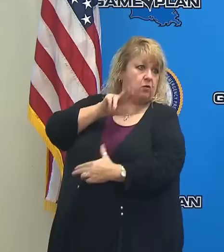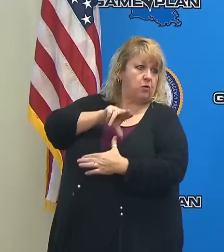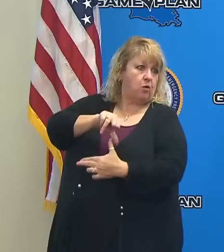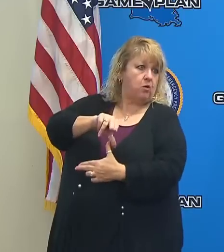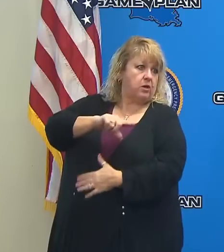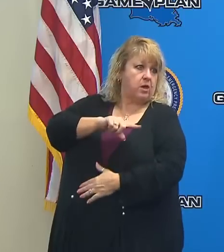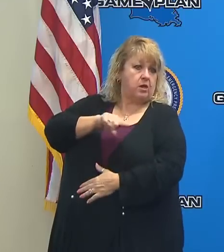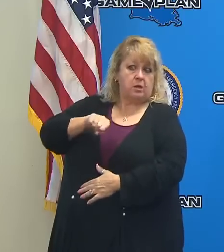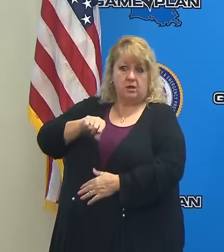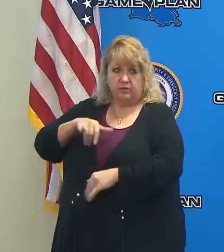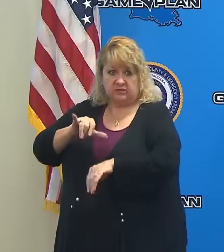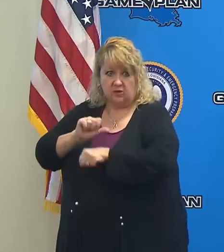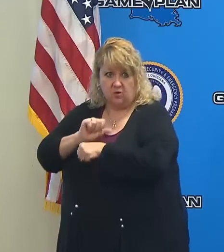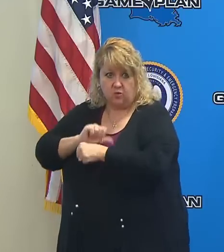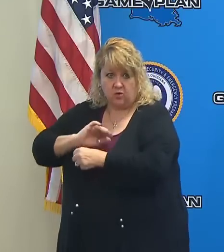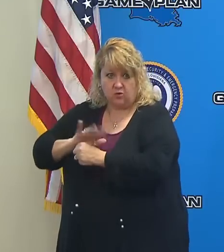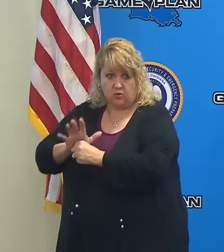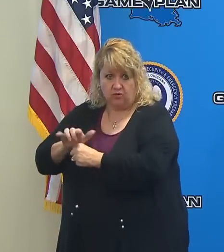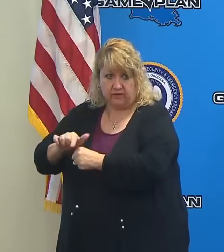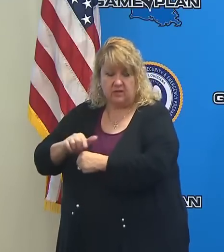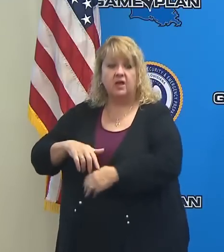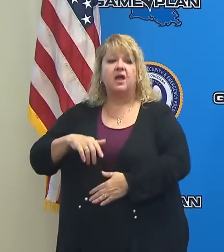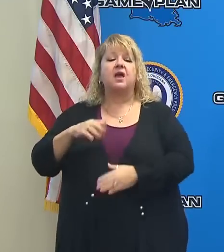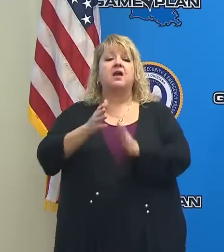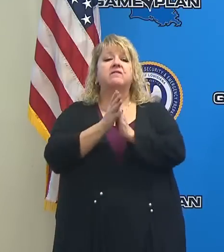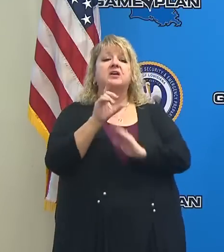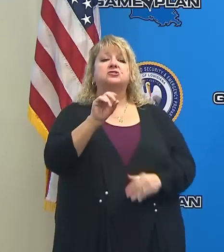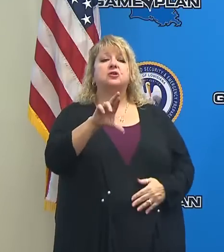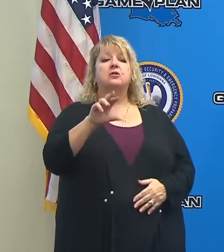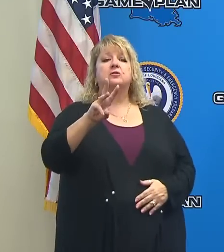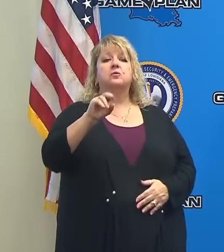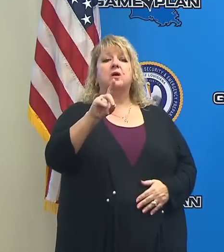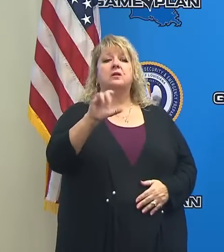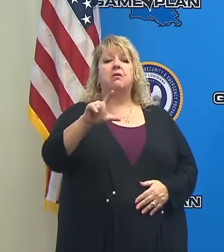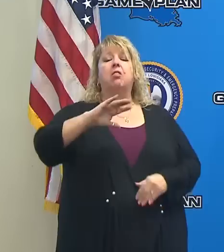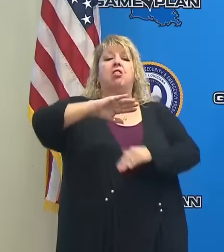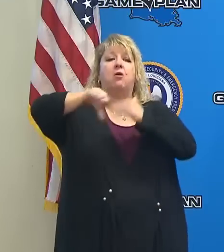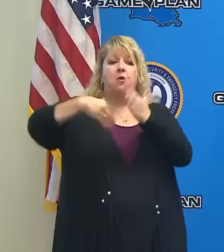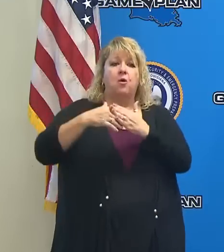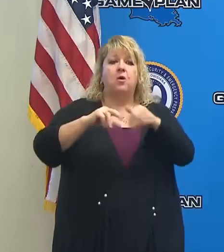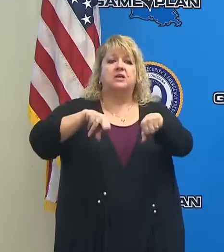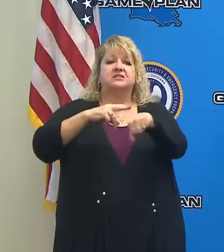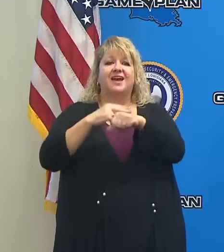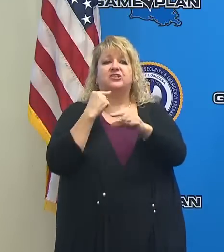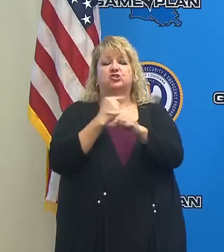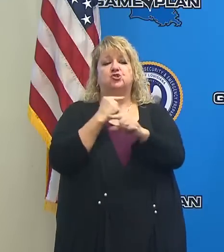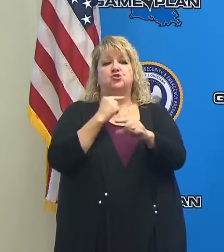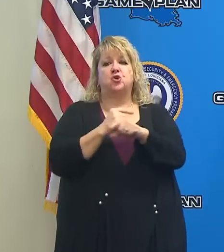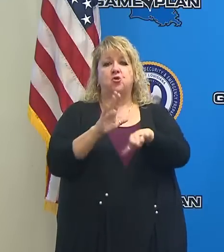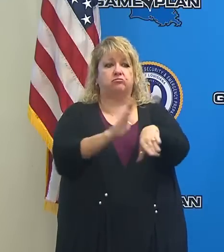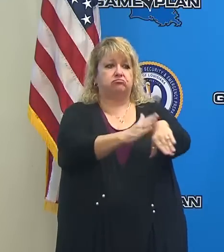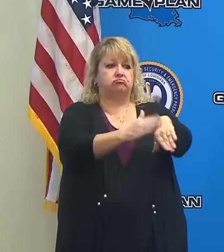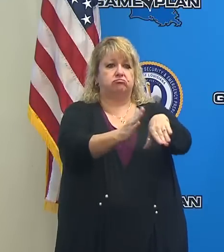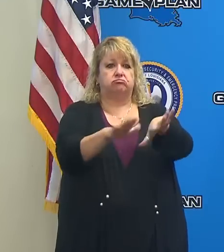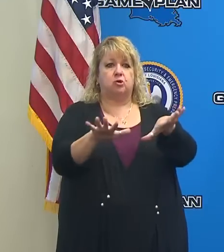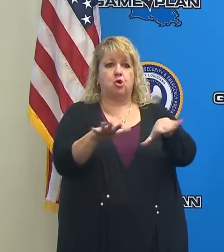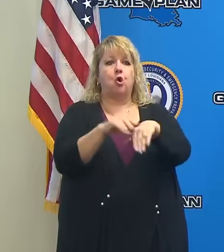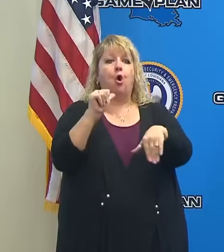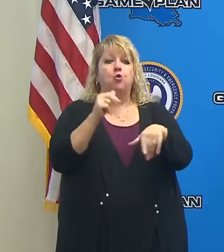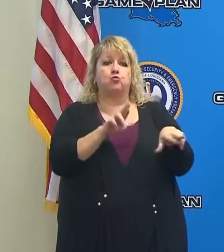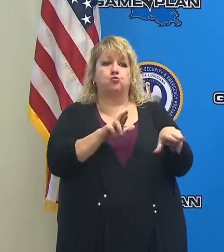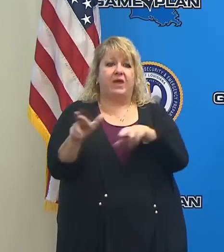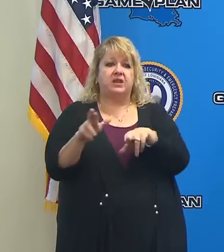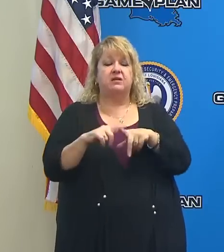authorized General Waddell to activate the entirety of the Louisiana National Guard. There will be more than 5,000 soldiers